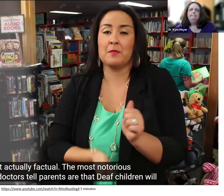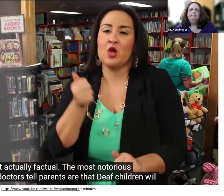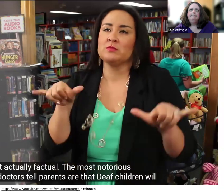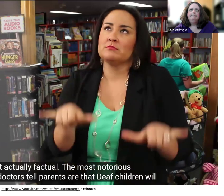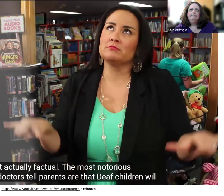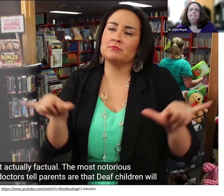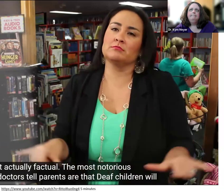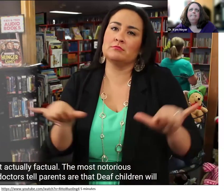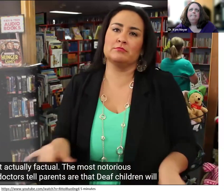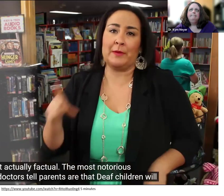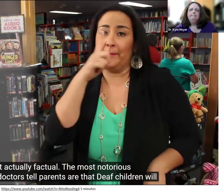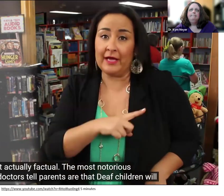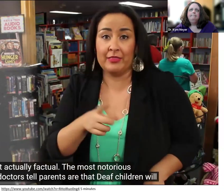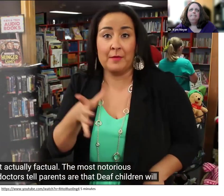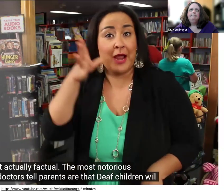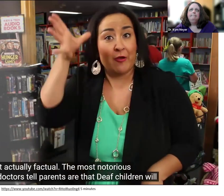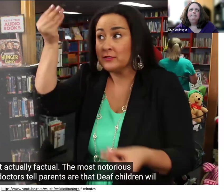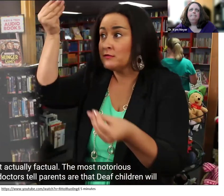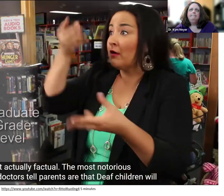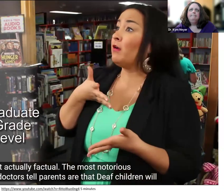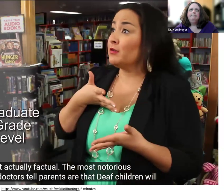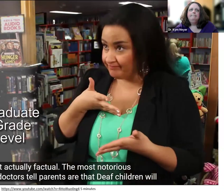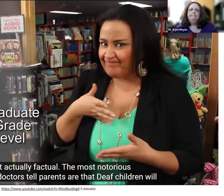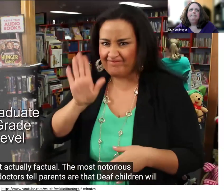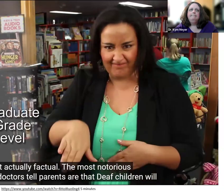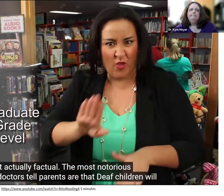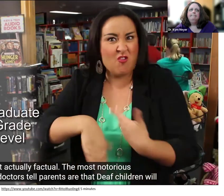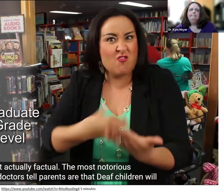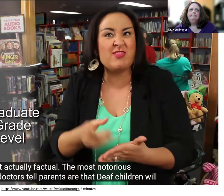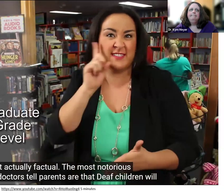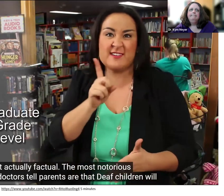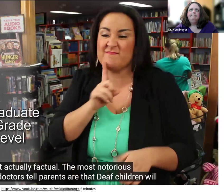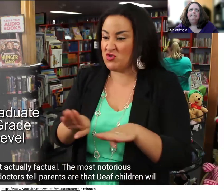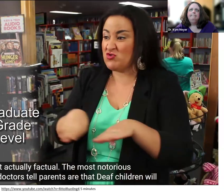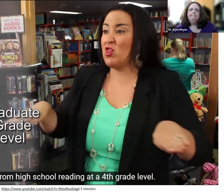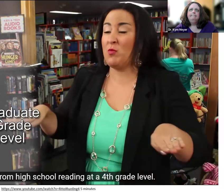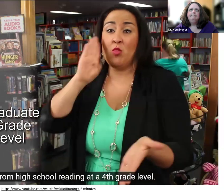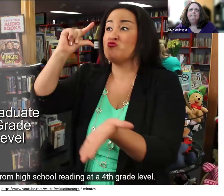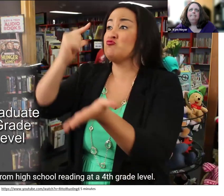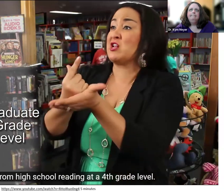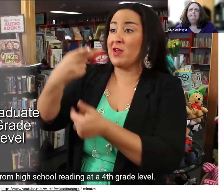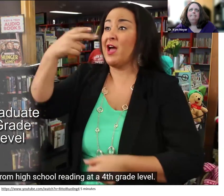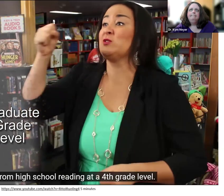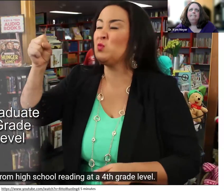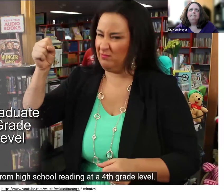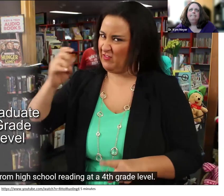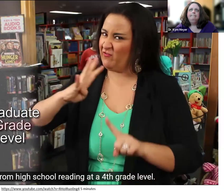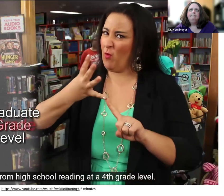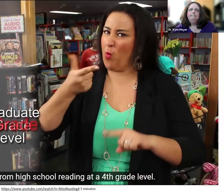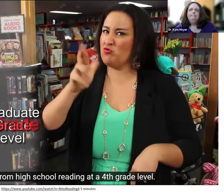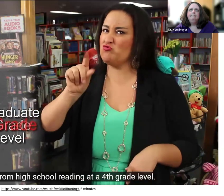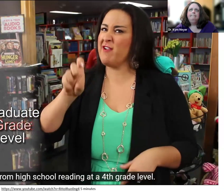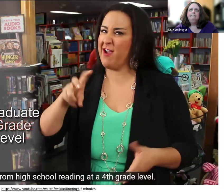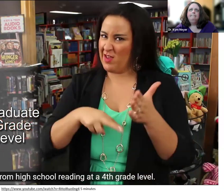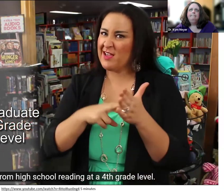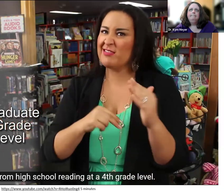The most notorious myth that doctors tell parents are that deaf children will graduate from high school reading